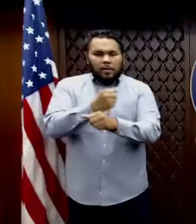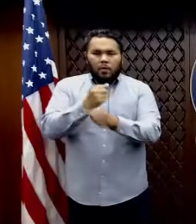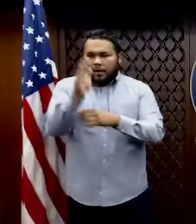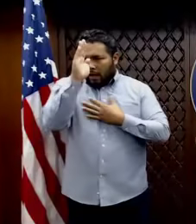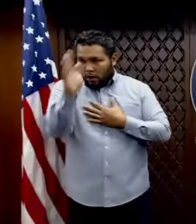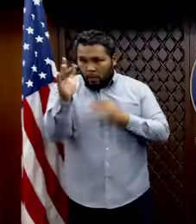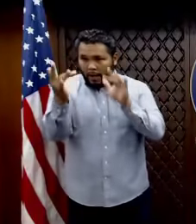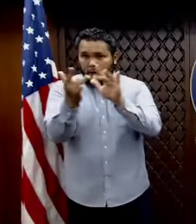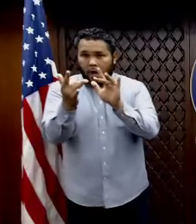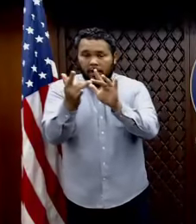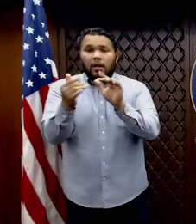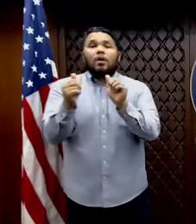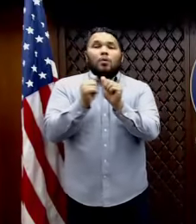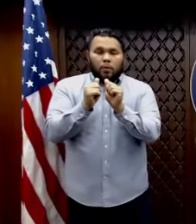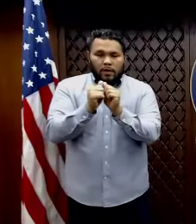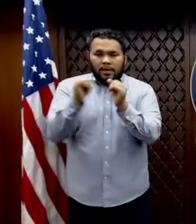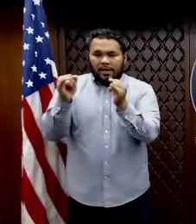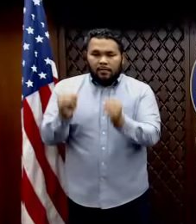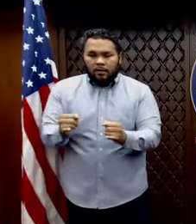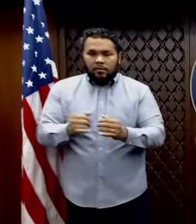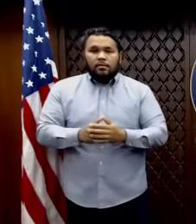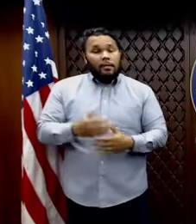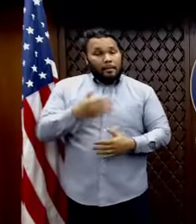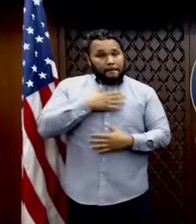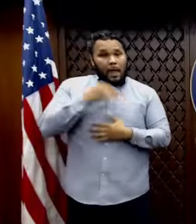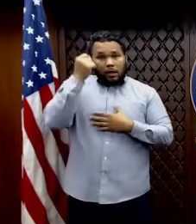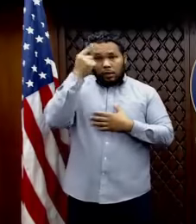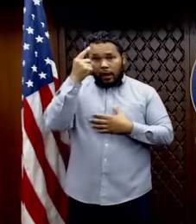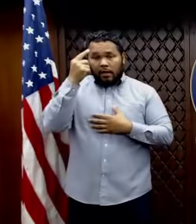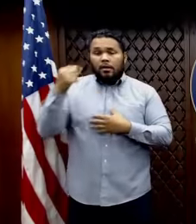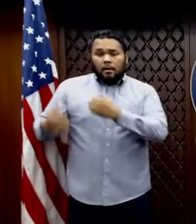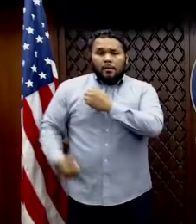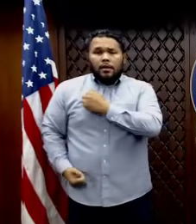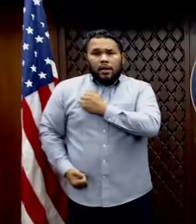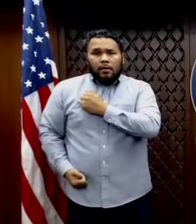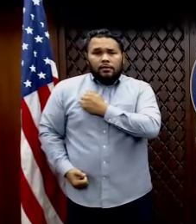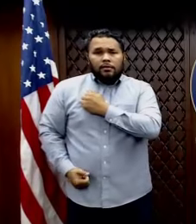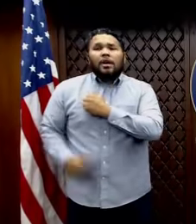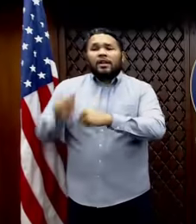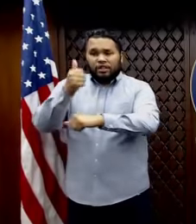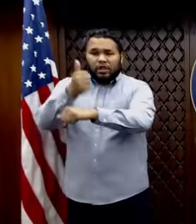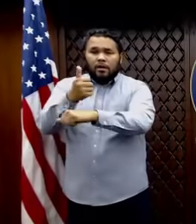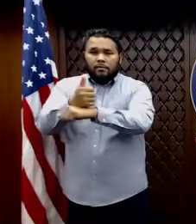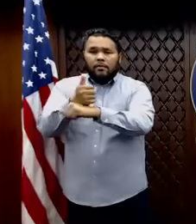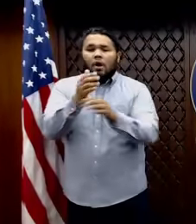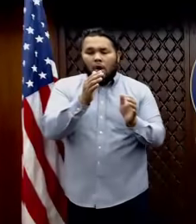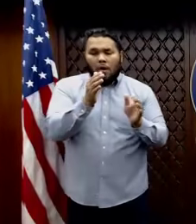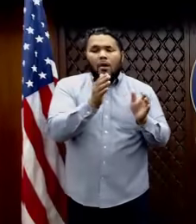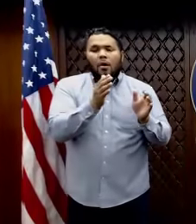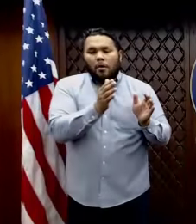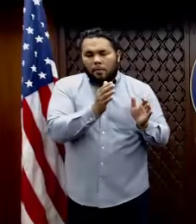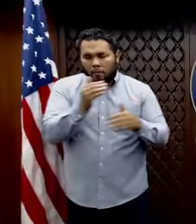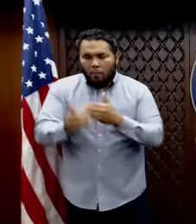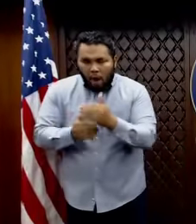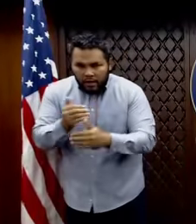these individuals. My understanding is that, uh, the military has, is going to set up a process that is going to